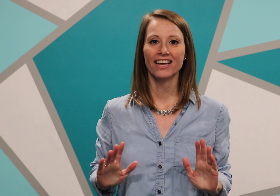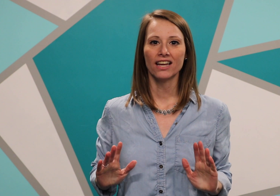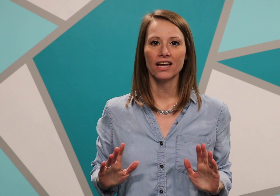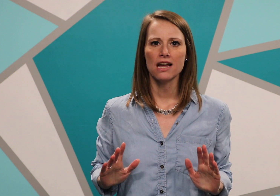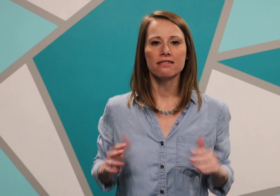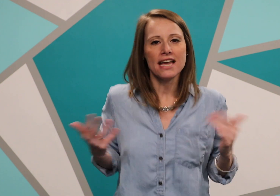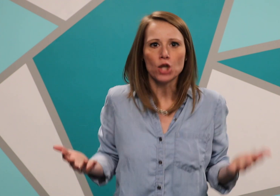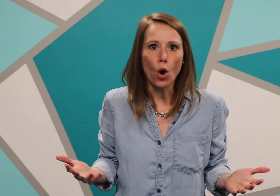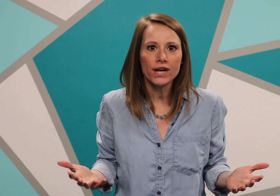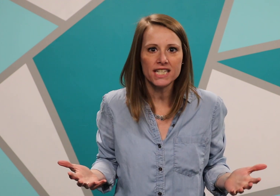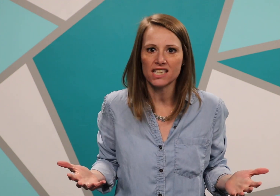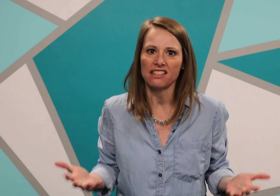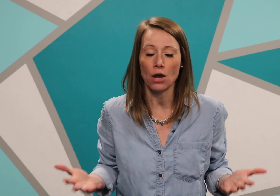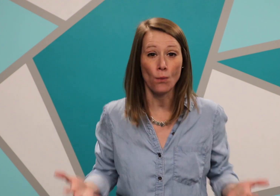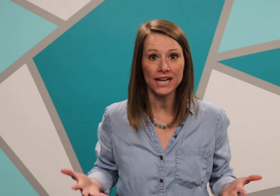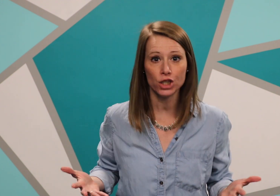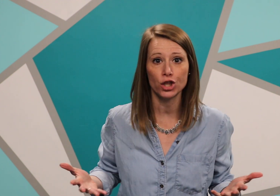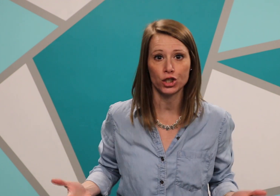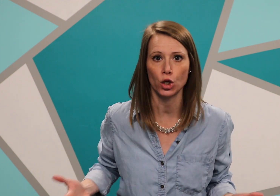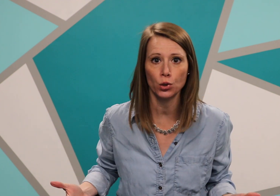They told us that they went to the tomb